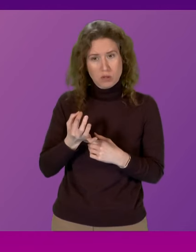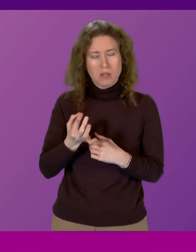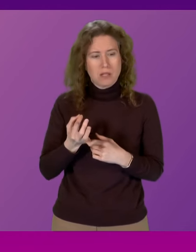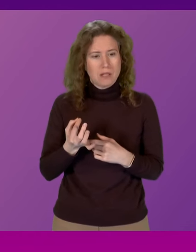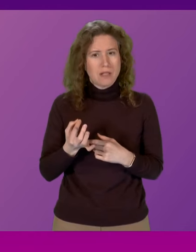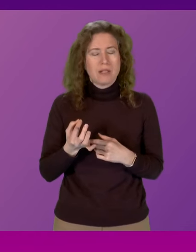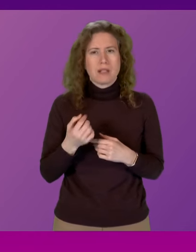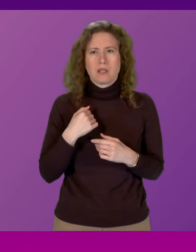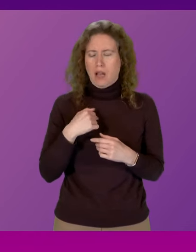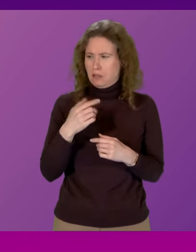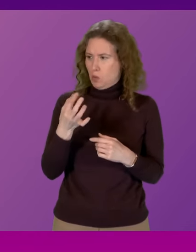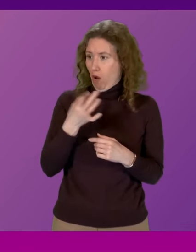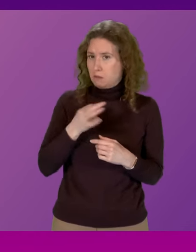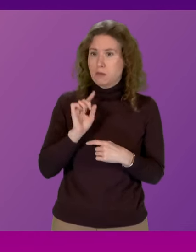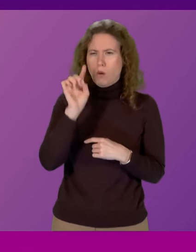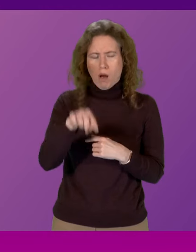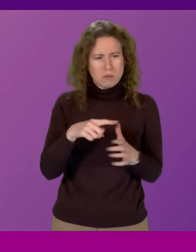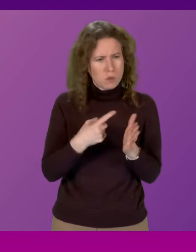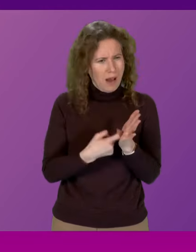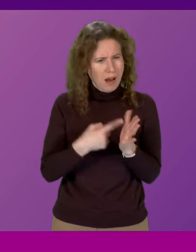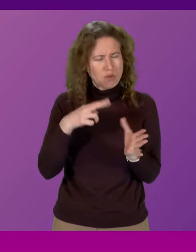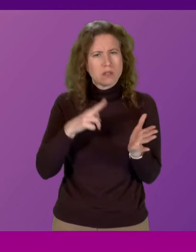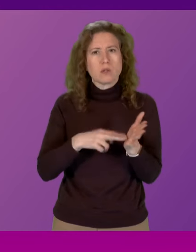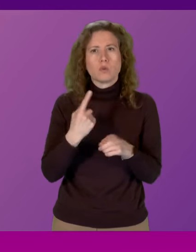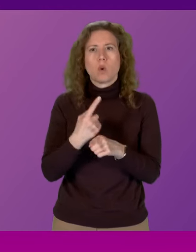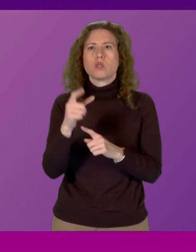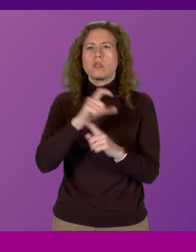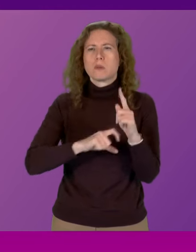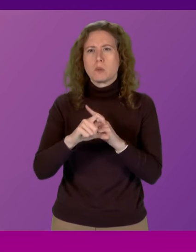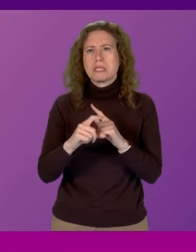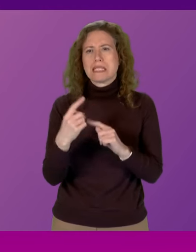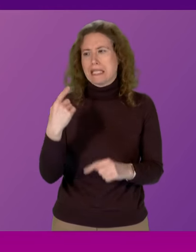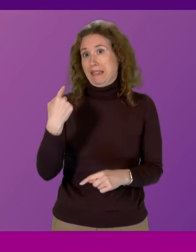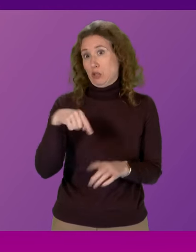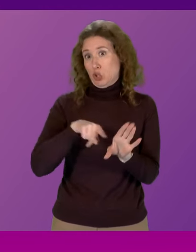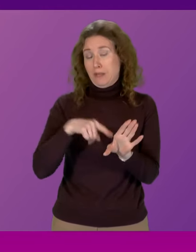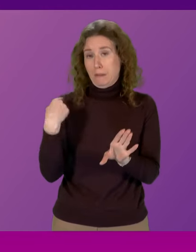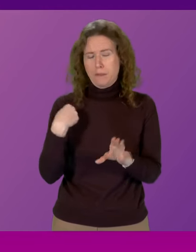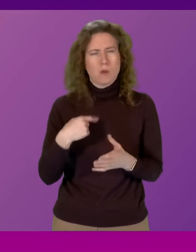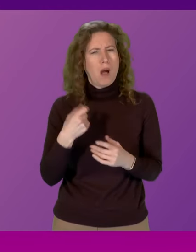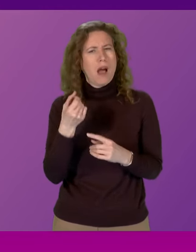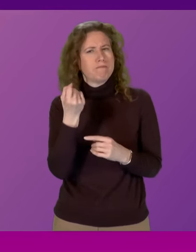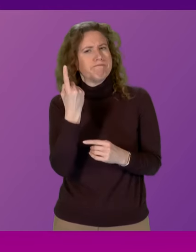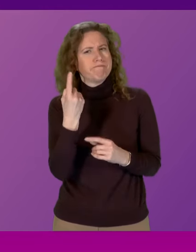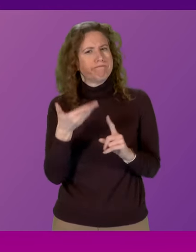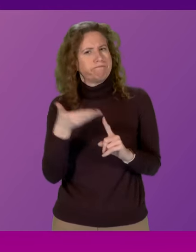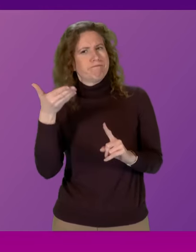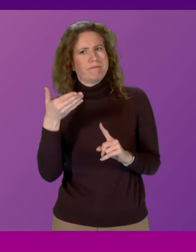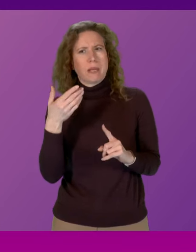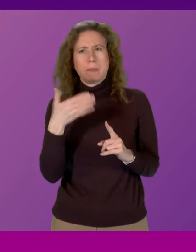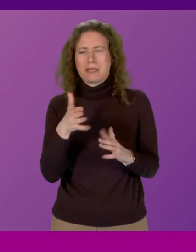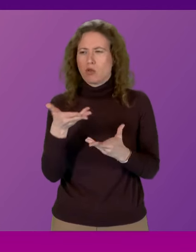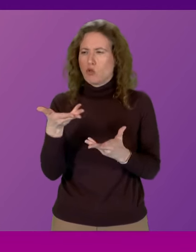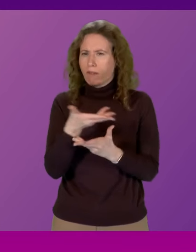to Arran to speak with businesses and the community earlier this year and I do absolutely recognise having had those conversations